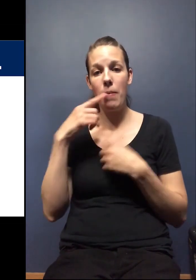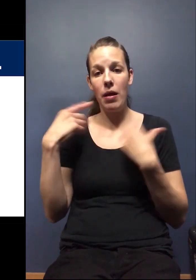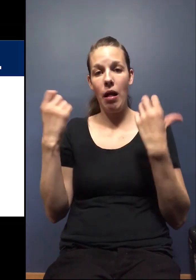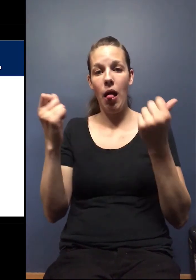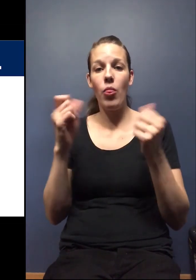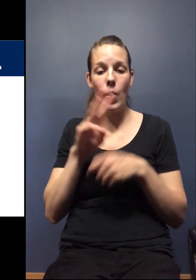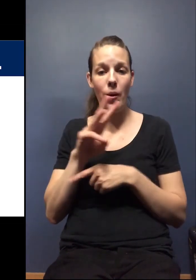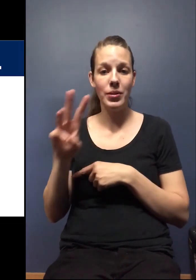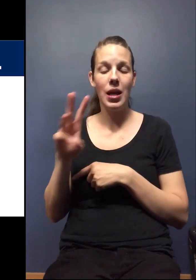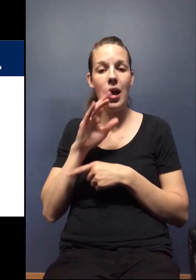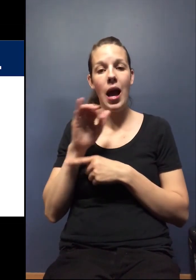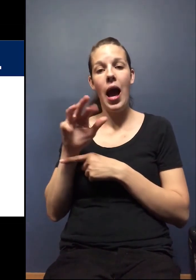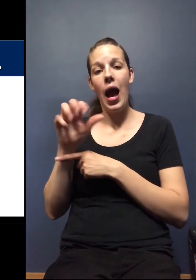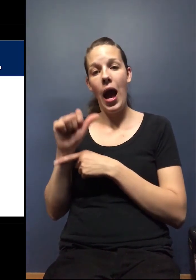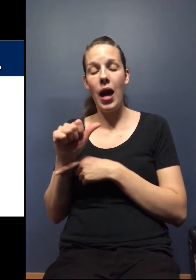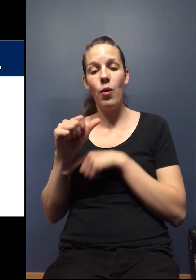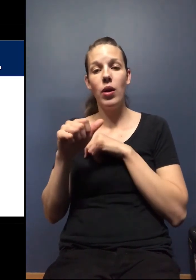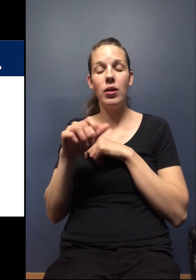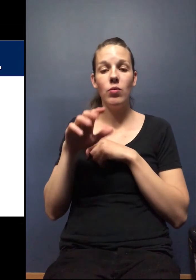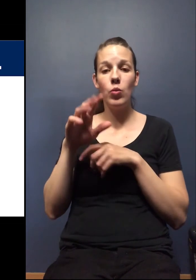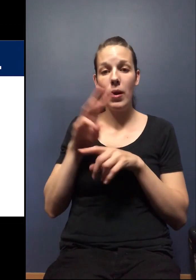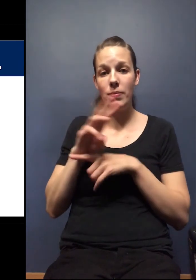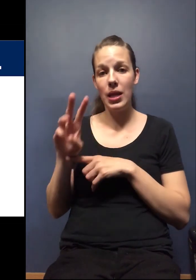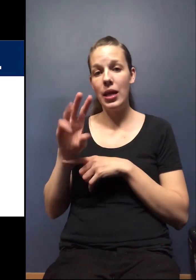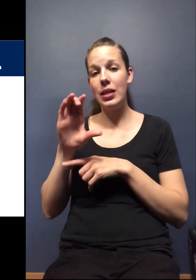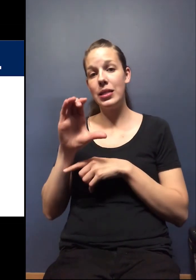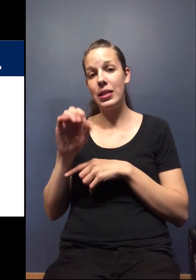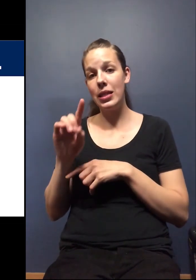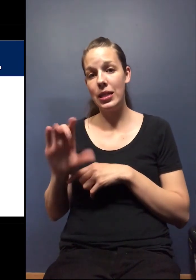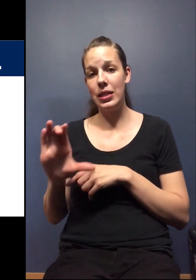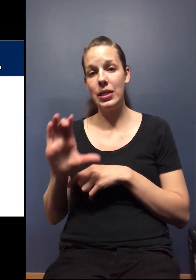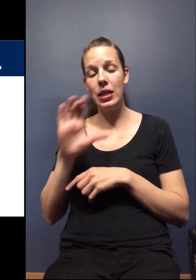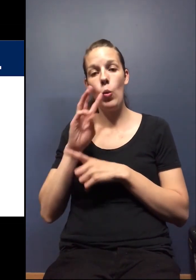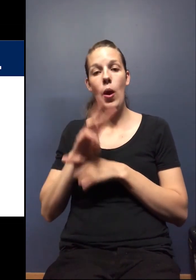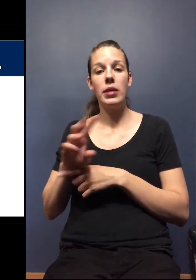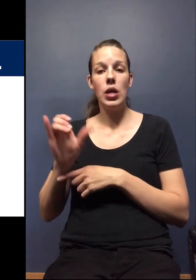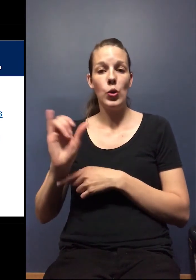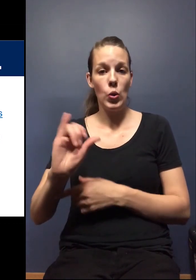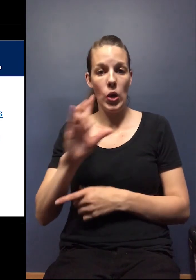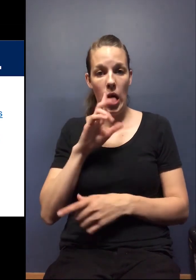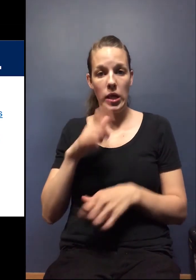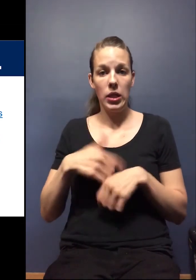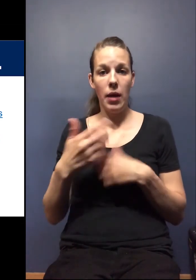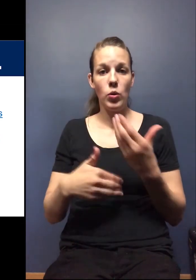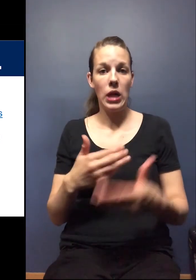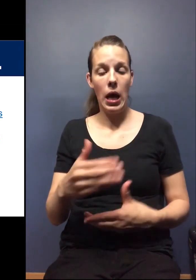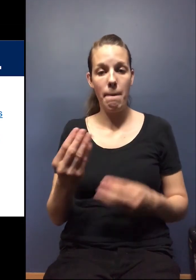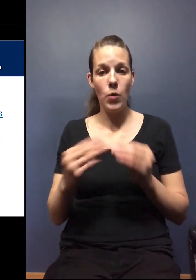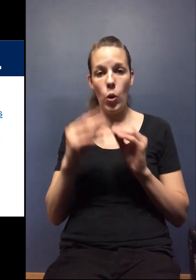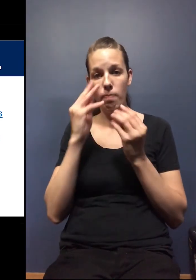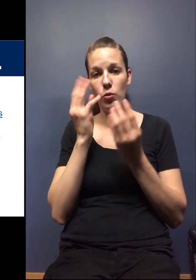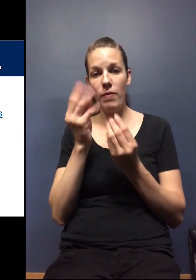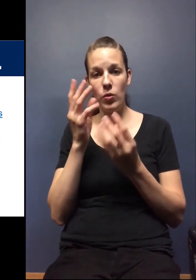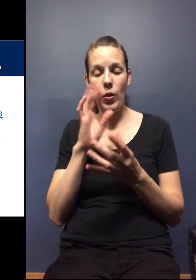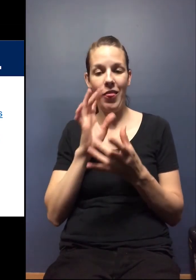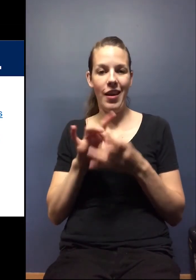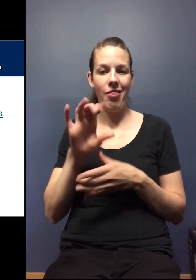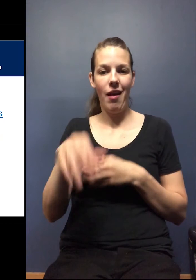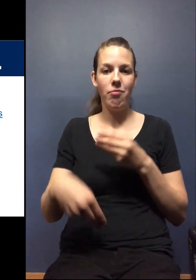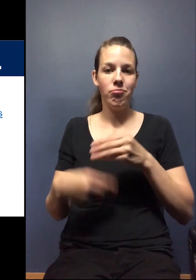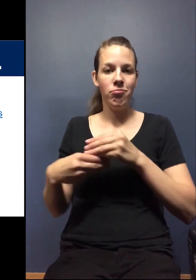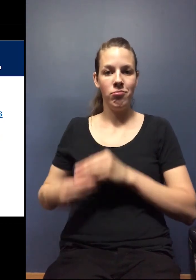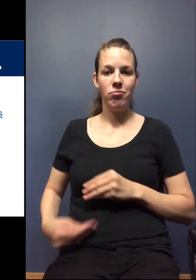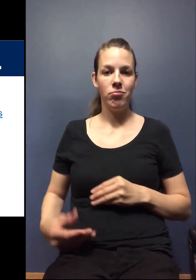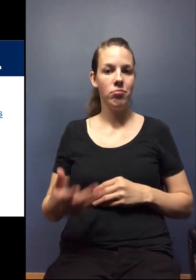Department of Public Health and Centers for Disease Control websites. And as time goes on, there becomes more and more information on those websites.